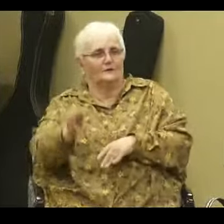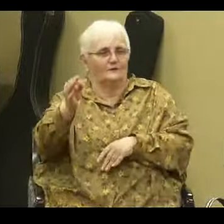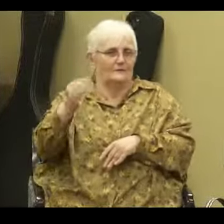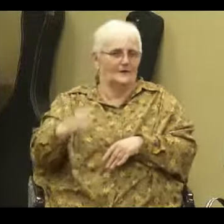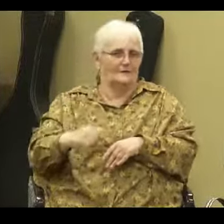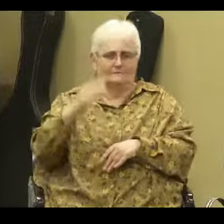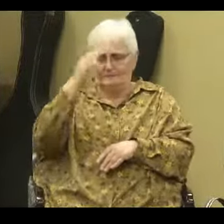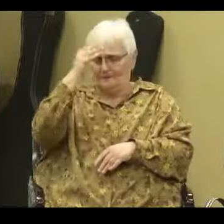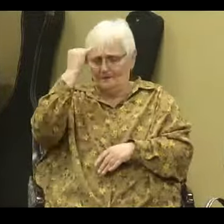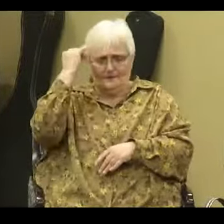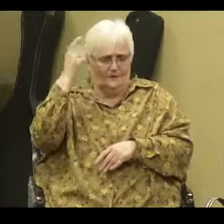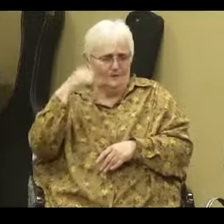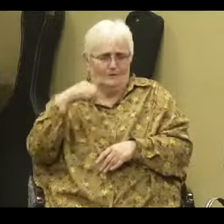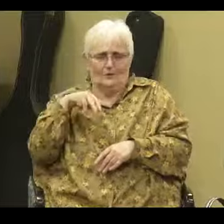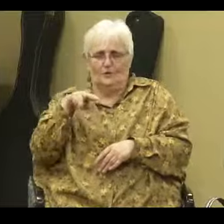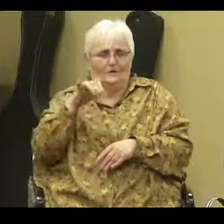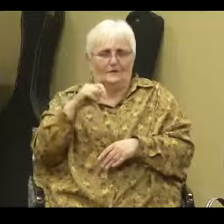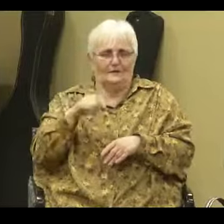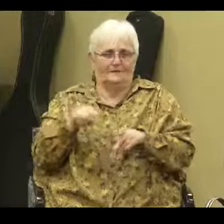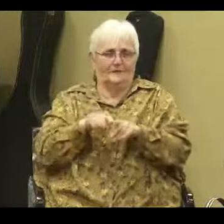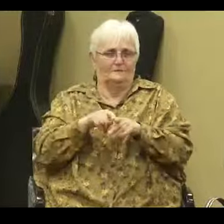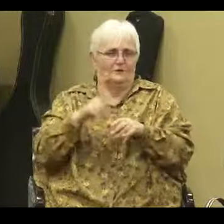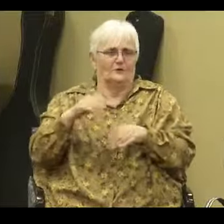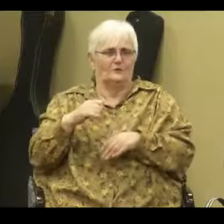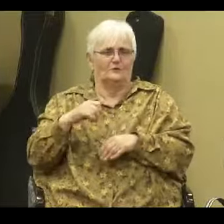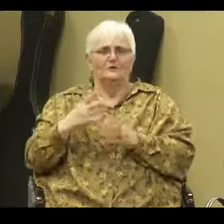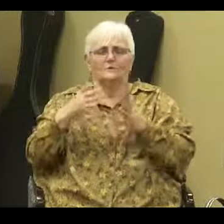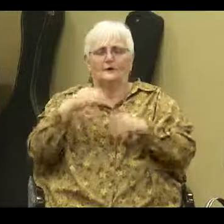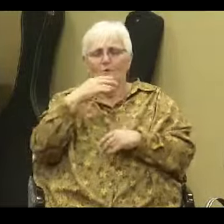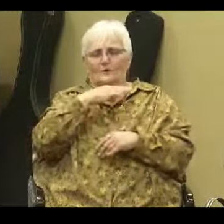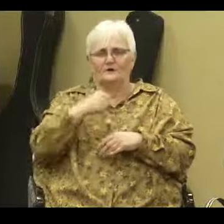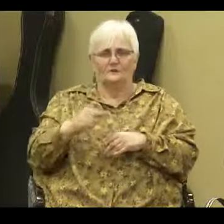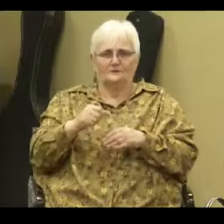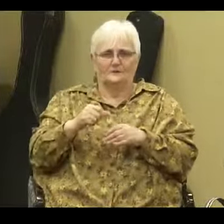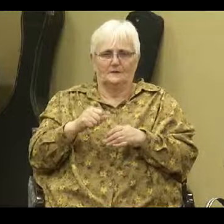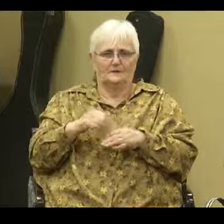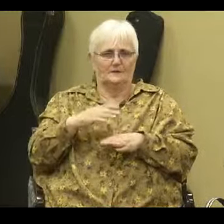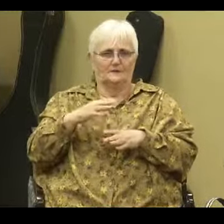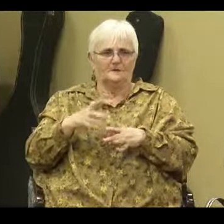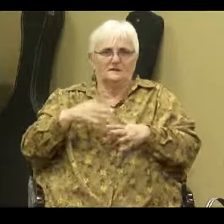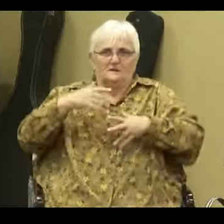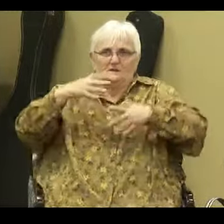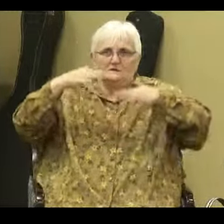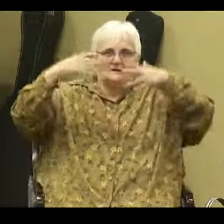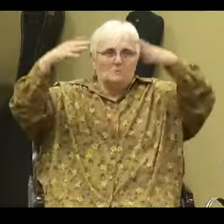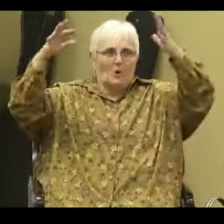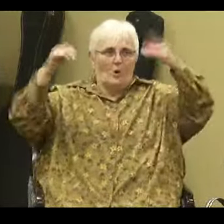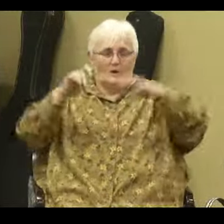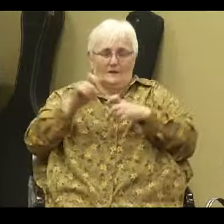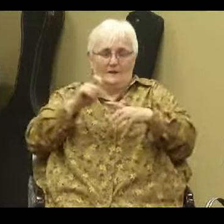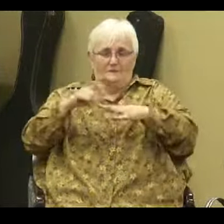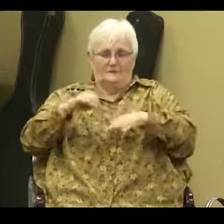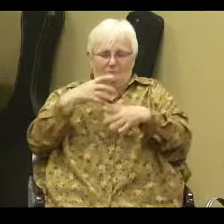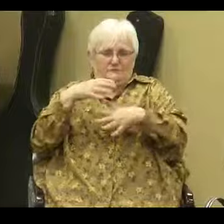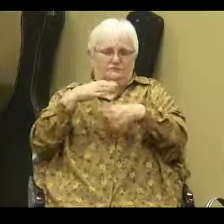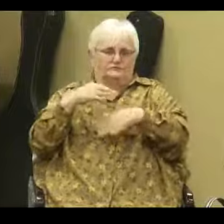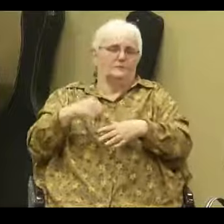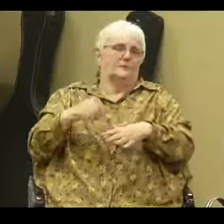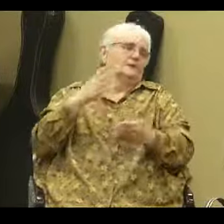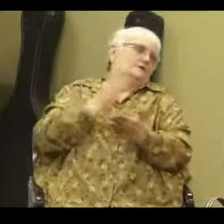no idea what they were going look like, and they made them do too much, and all of a sudden smoke, you know, and sparks and all that stuff. That's what's going to